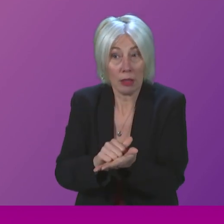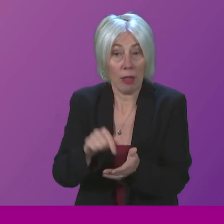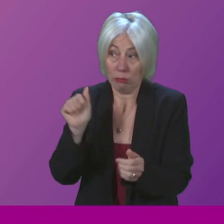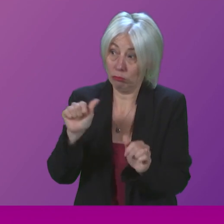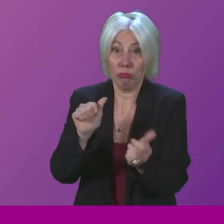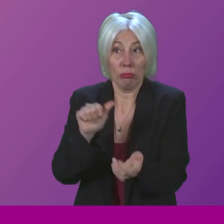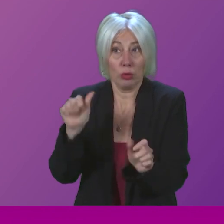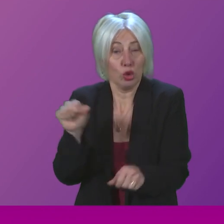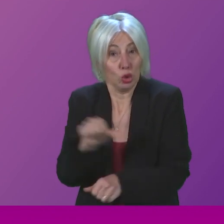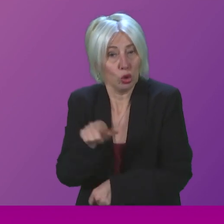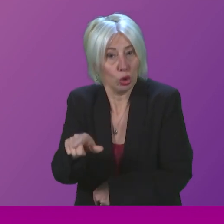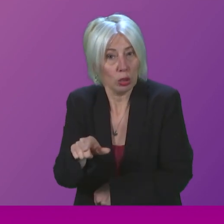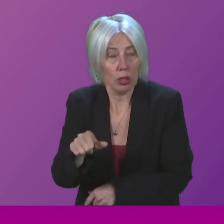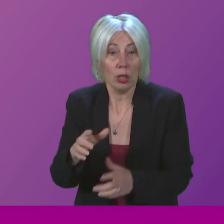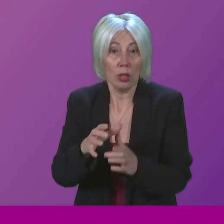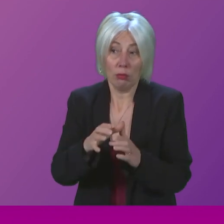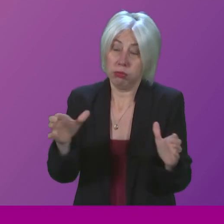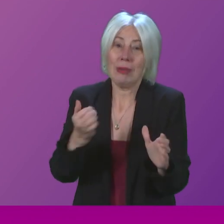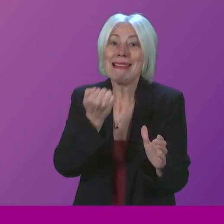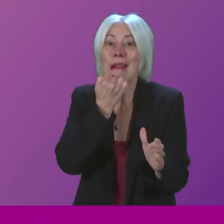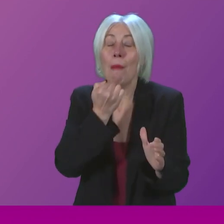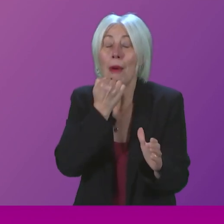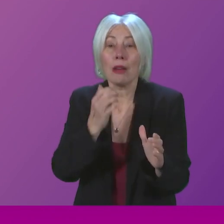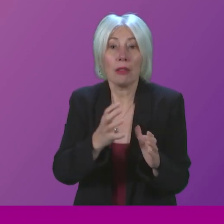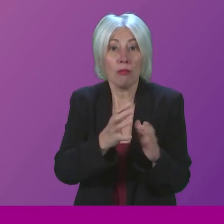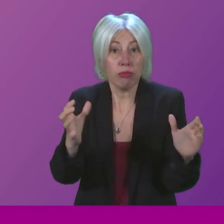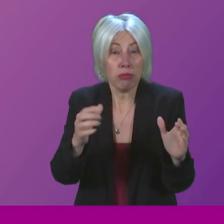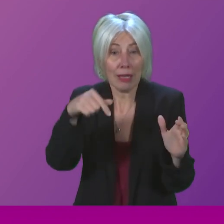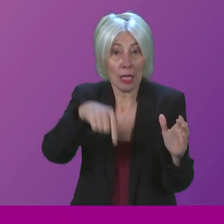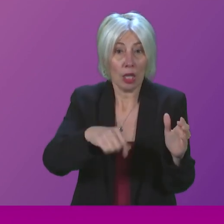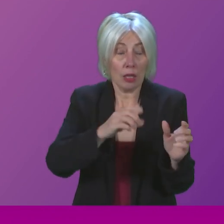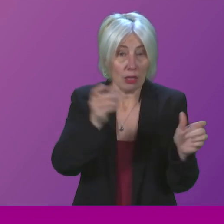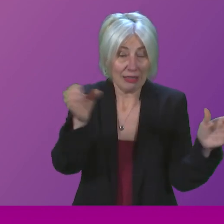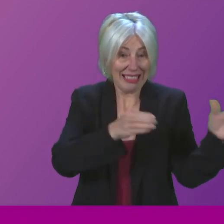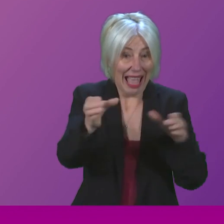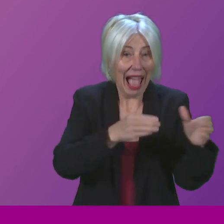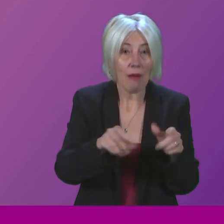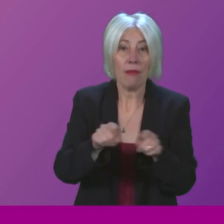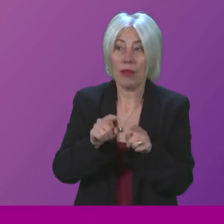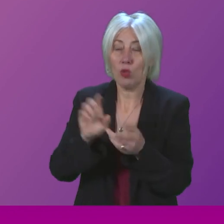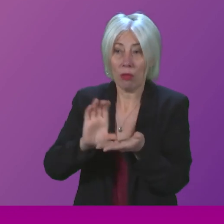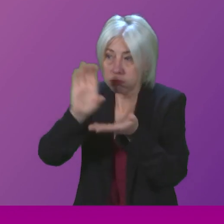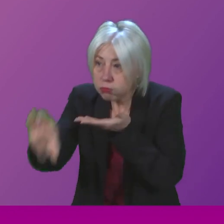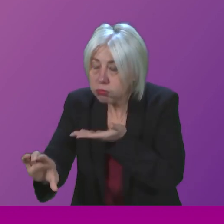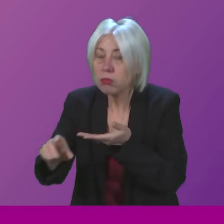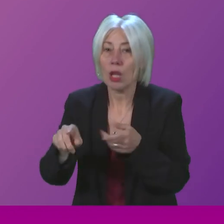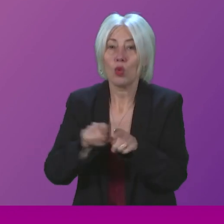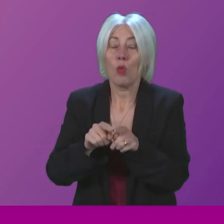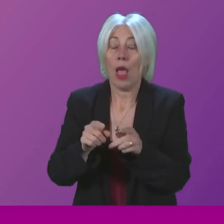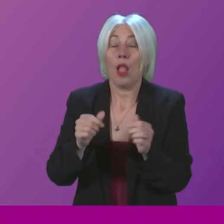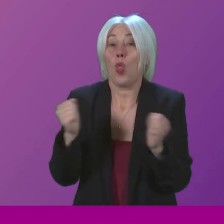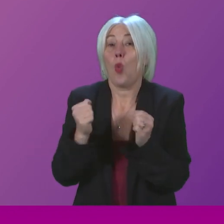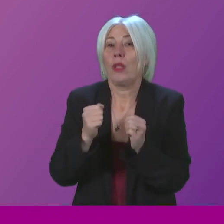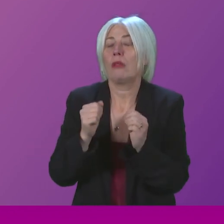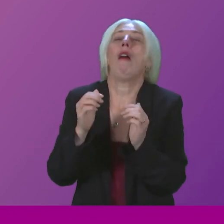is the case. Record staffing levels in our NHS, record investment at the winter plan that the Health Secretary set out in